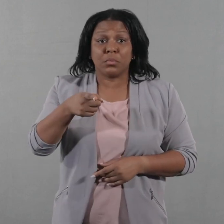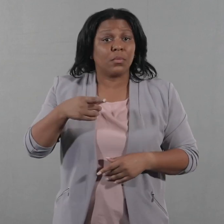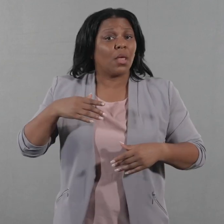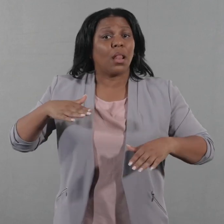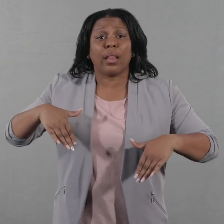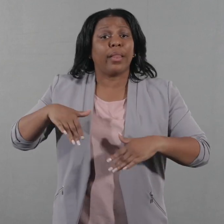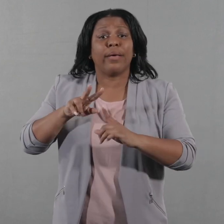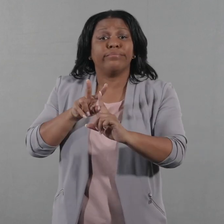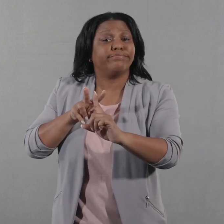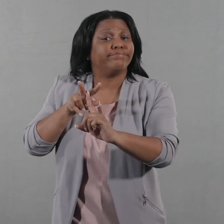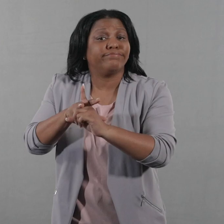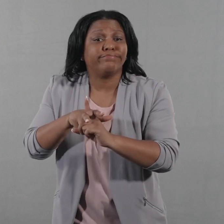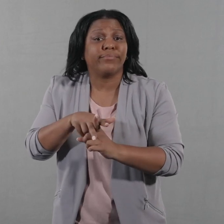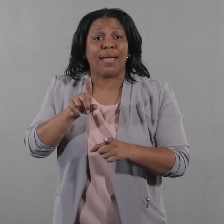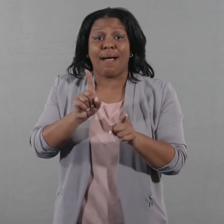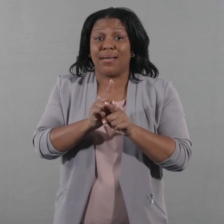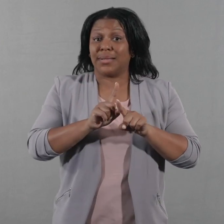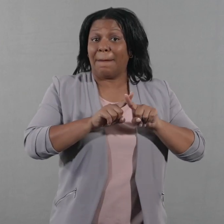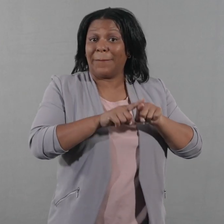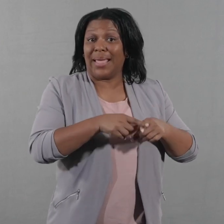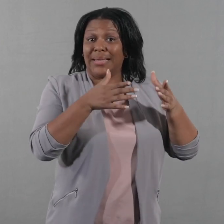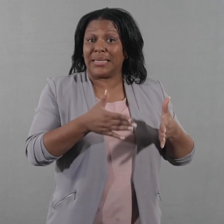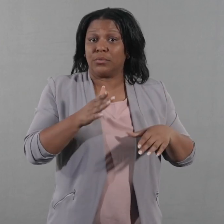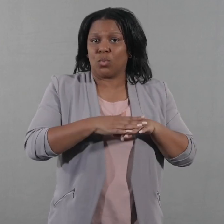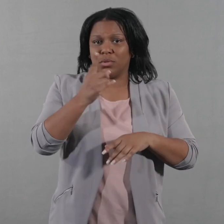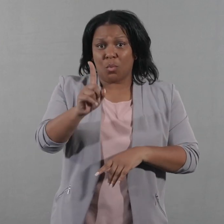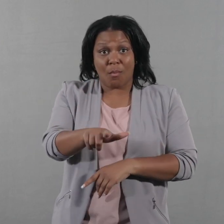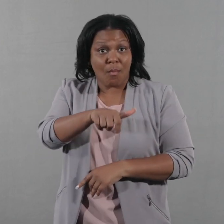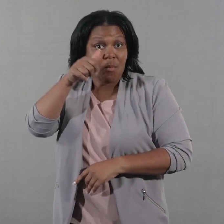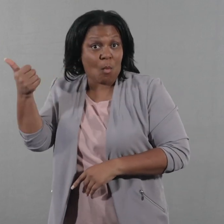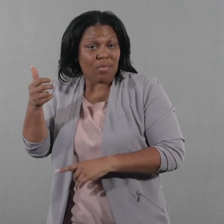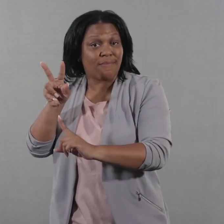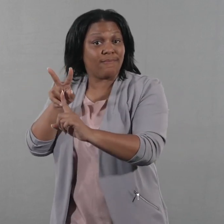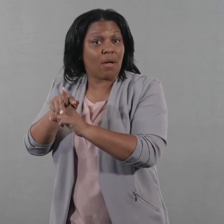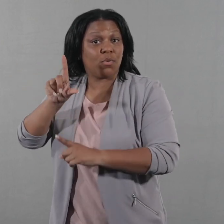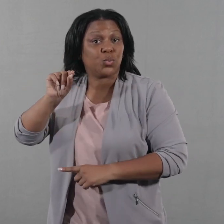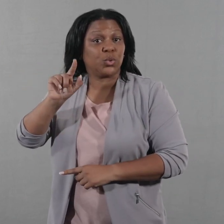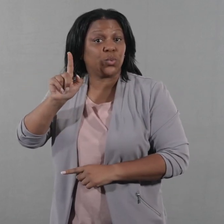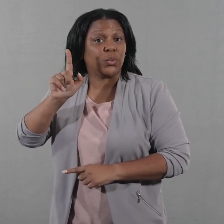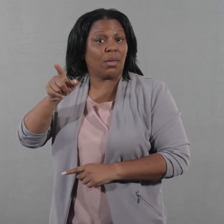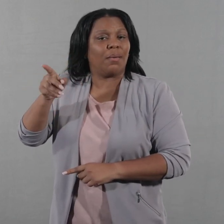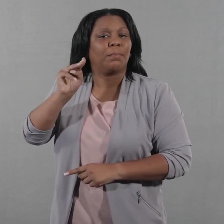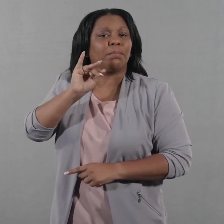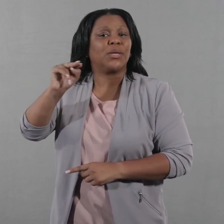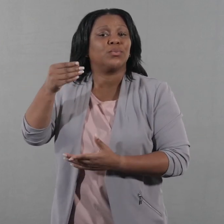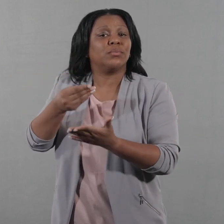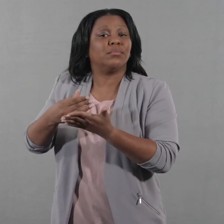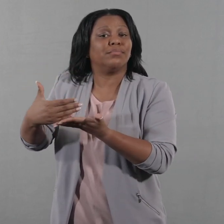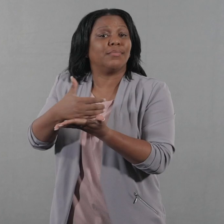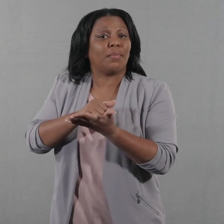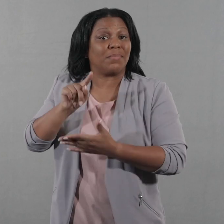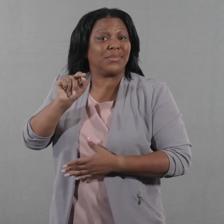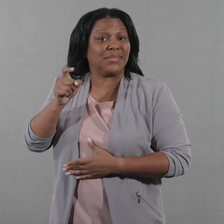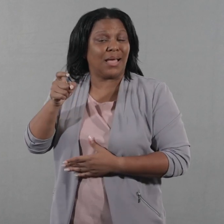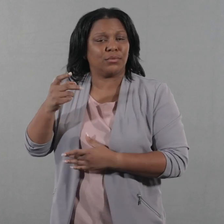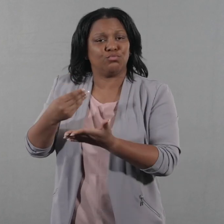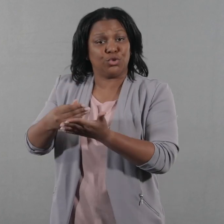You were not claimed as a dependent on someone else's 2021 Minnesota Income Tax return